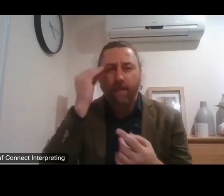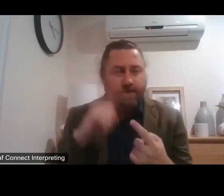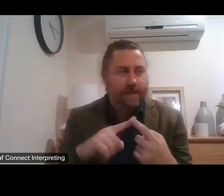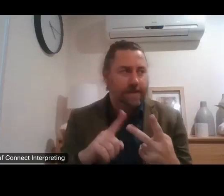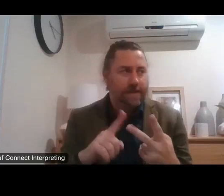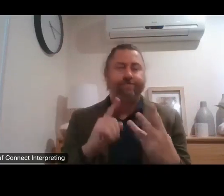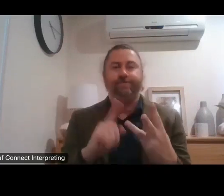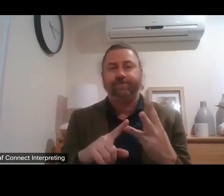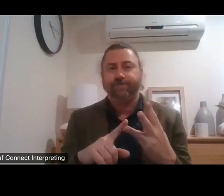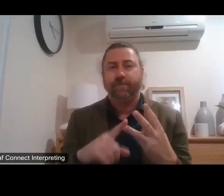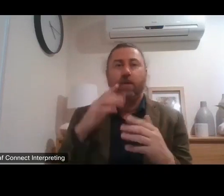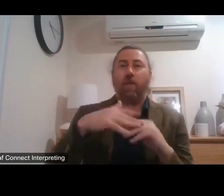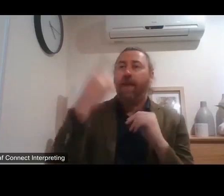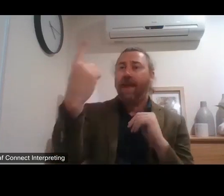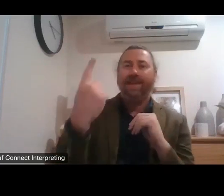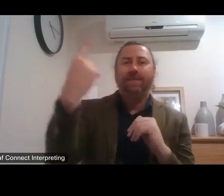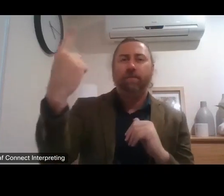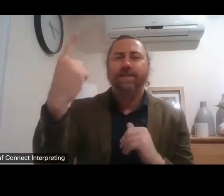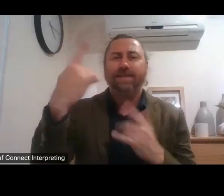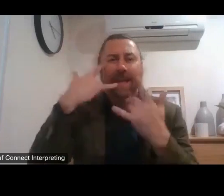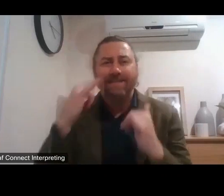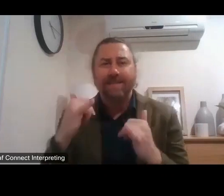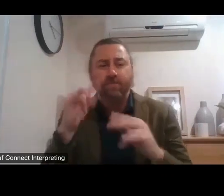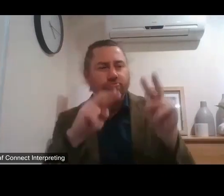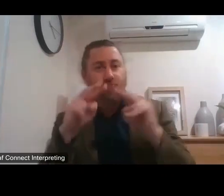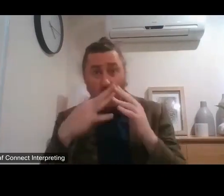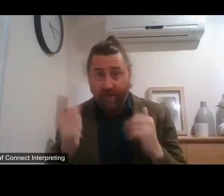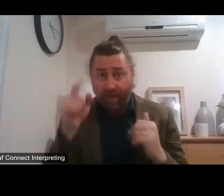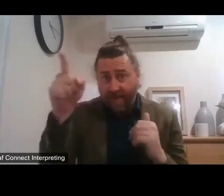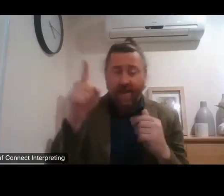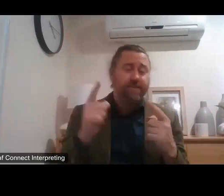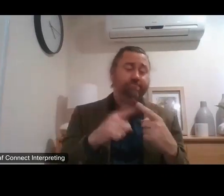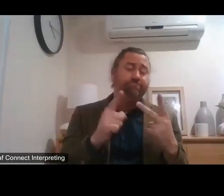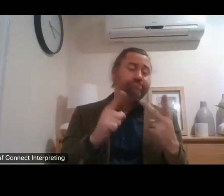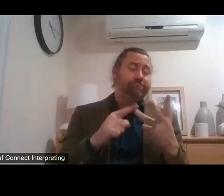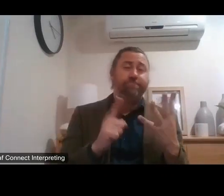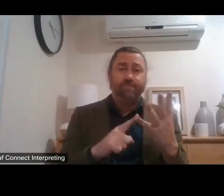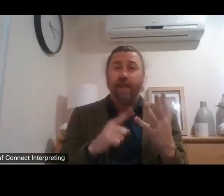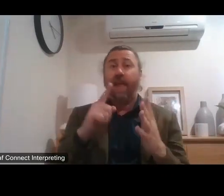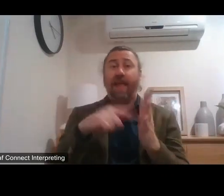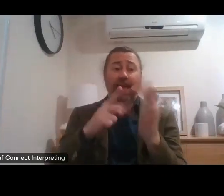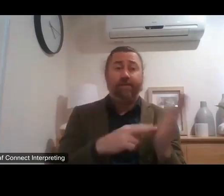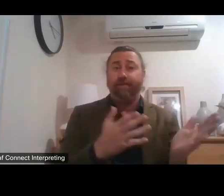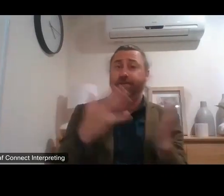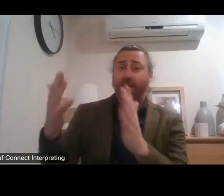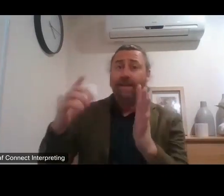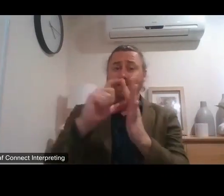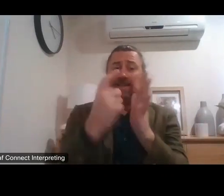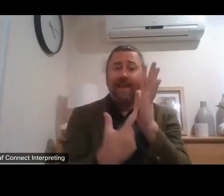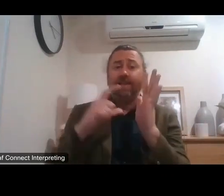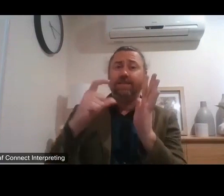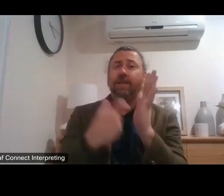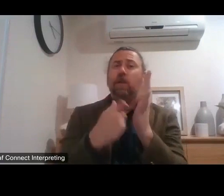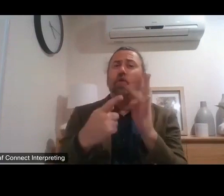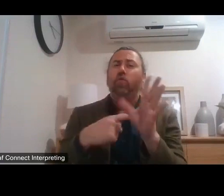around independent assessments um even some of the evidence that's been given directly to the royal commission we're going to have a look